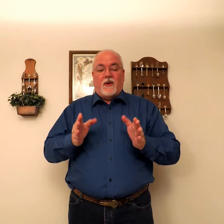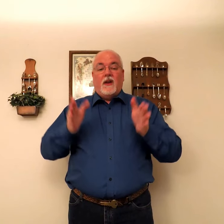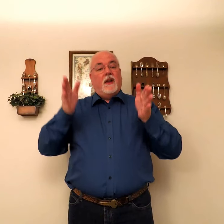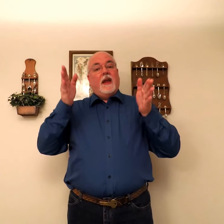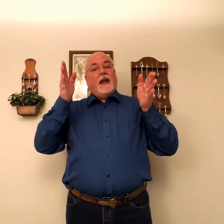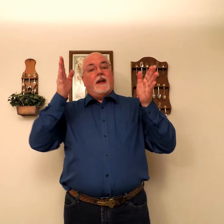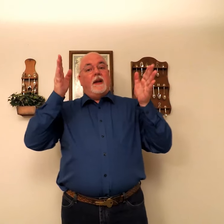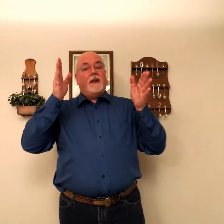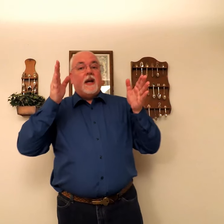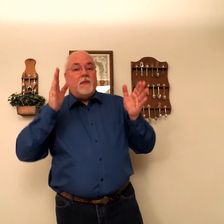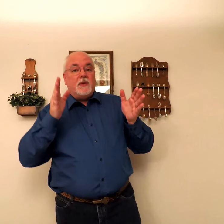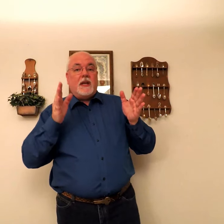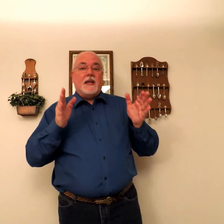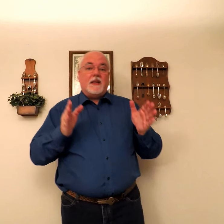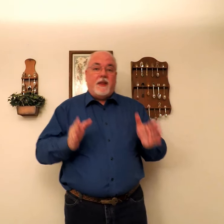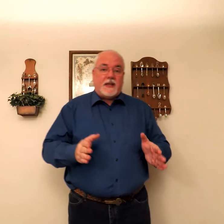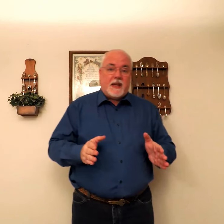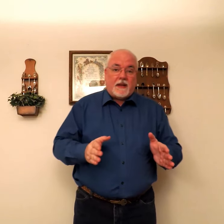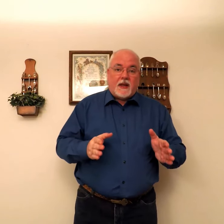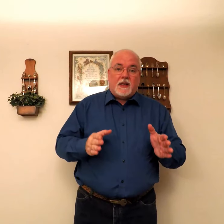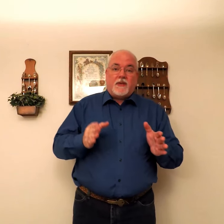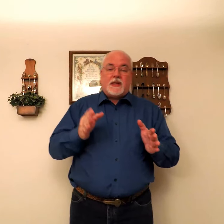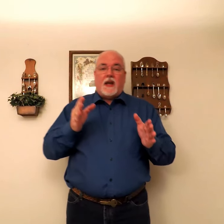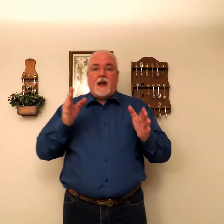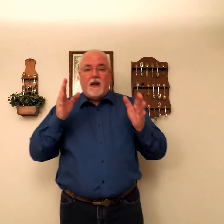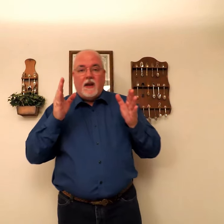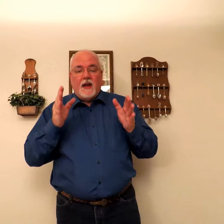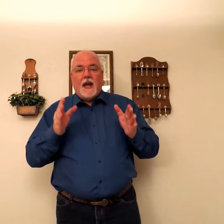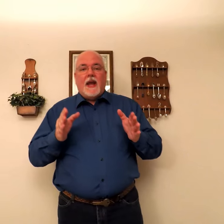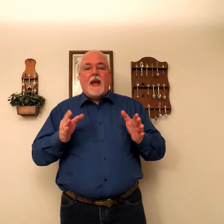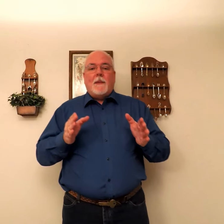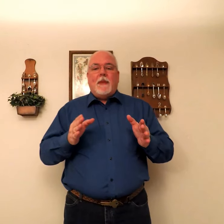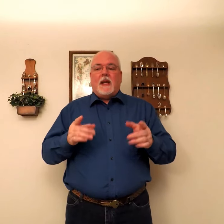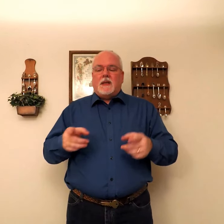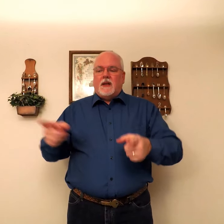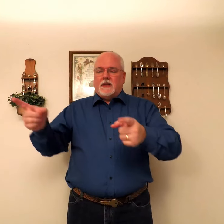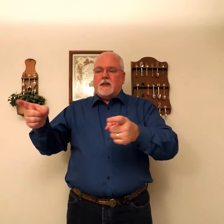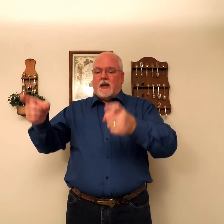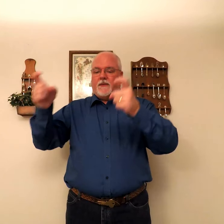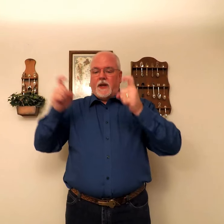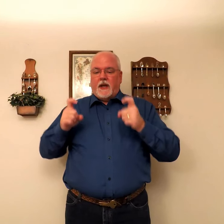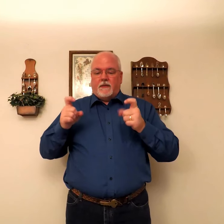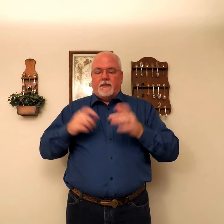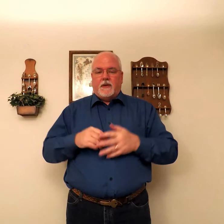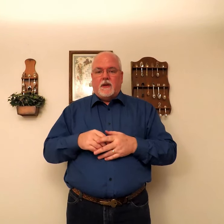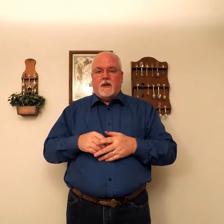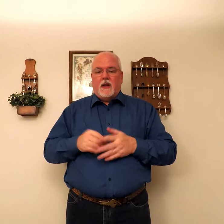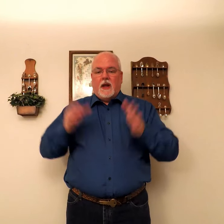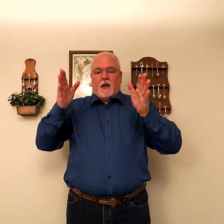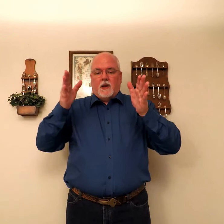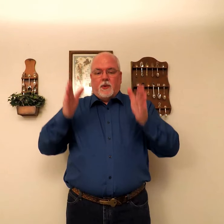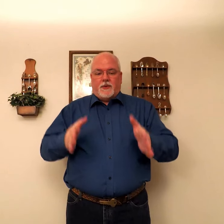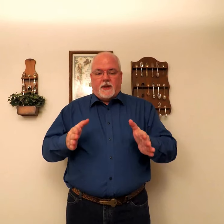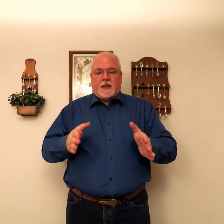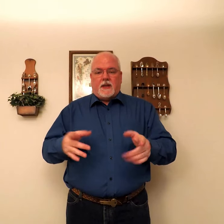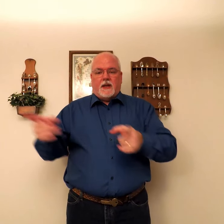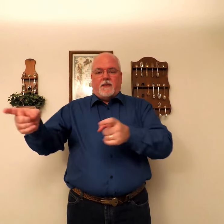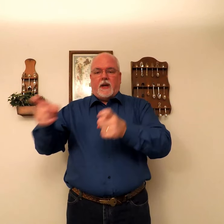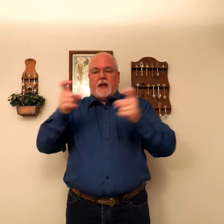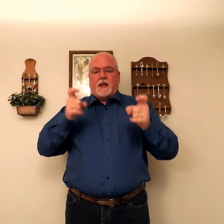Er. And anytime you see this. At the end of the sign. It makes. This is time for give. You put this at the end of it. And